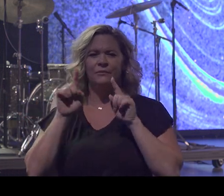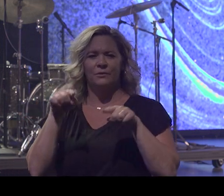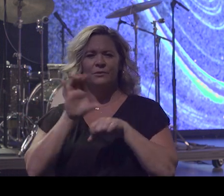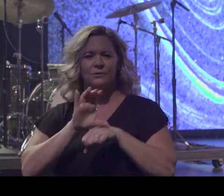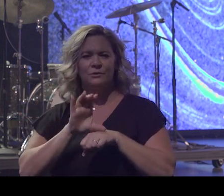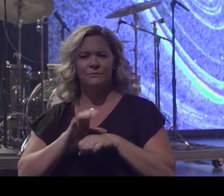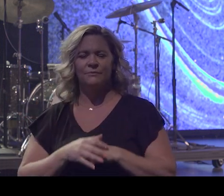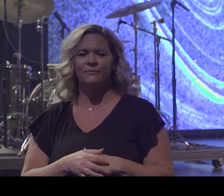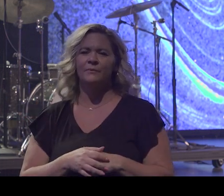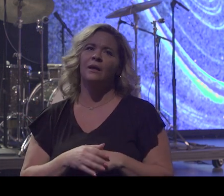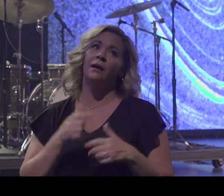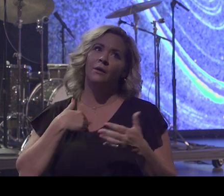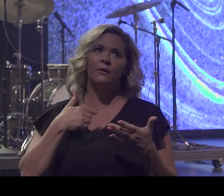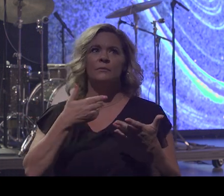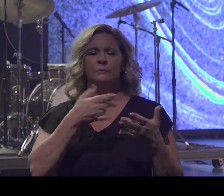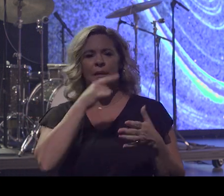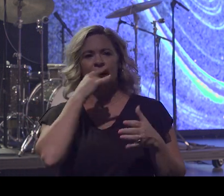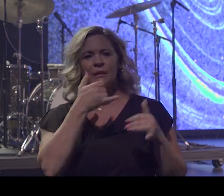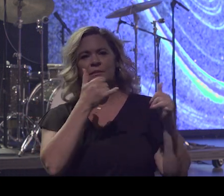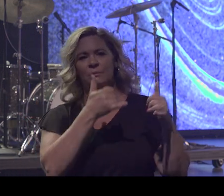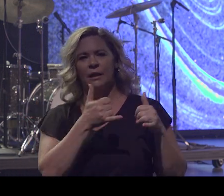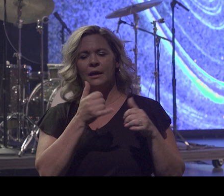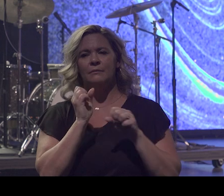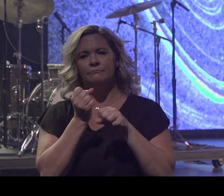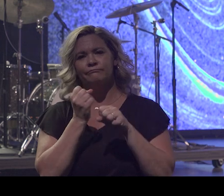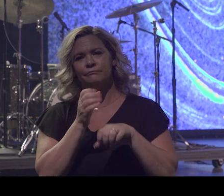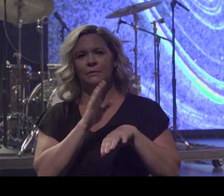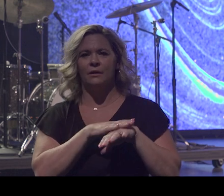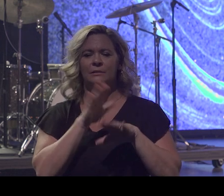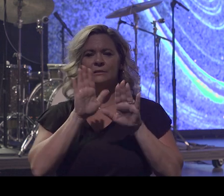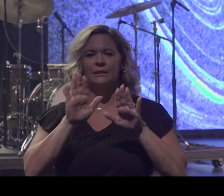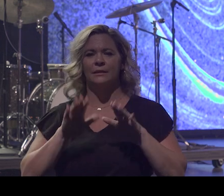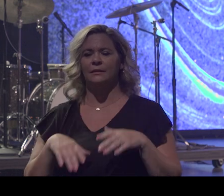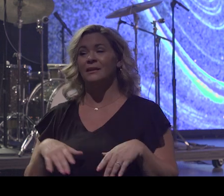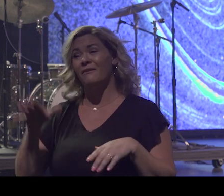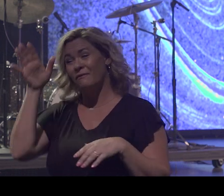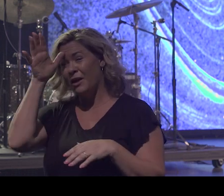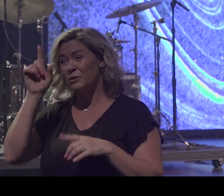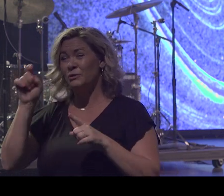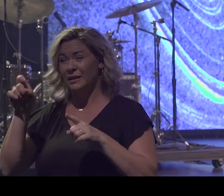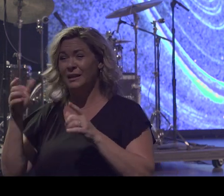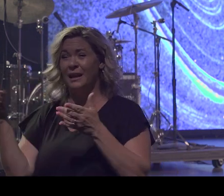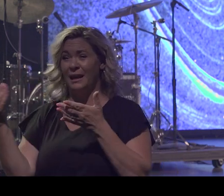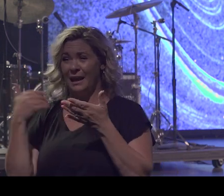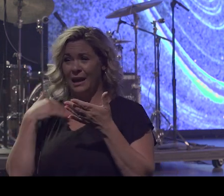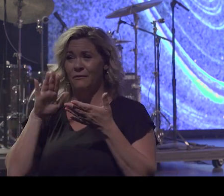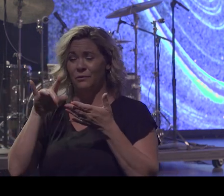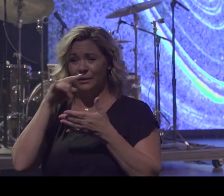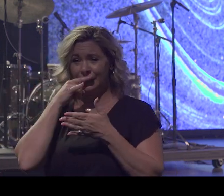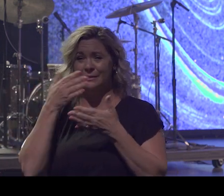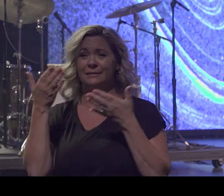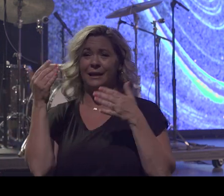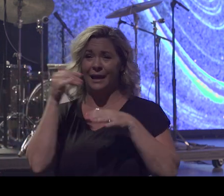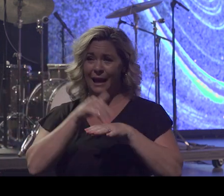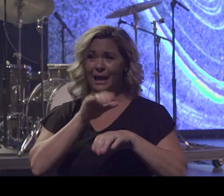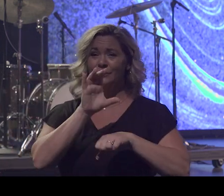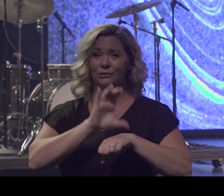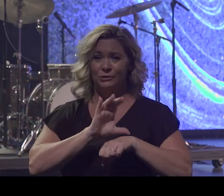kids got to play ball on Sunday. Well, your kids should be in church on Sunday. Fathers, you need to get your kids in church on Sunday because the devil is busy. This is no joke.